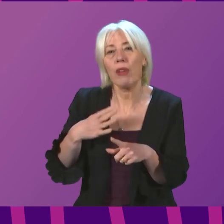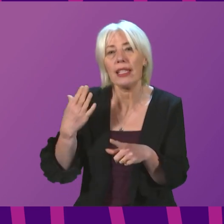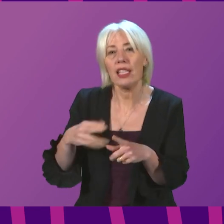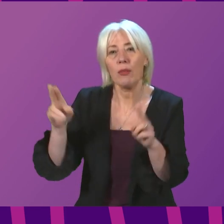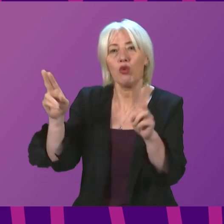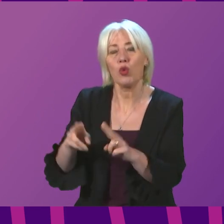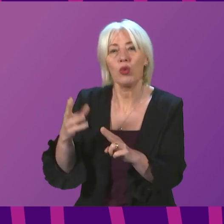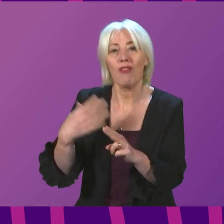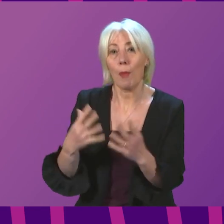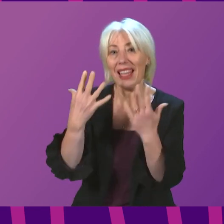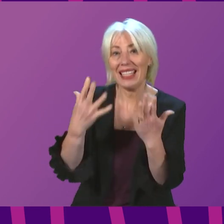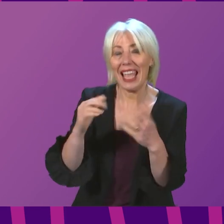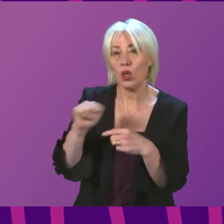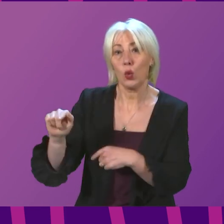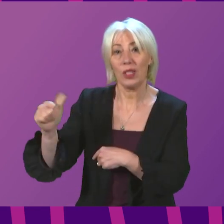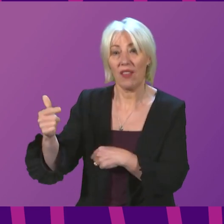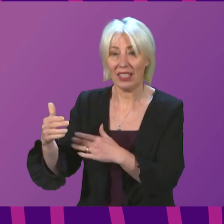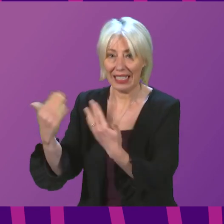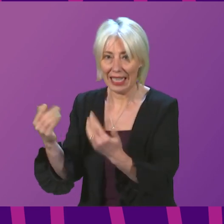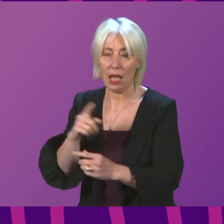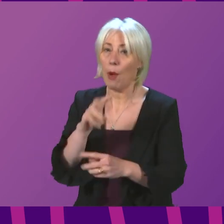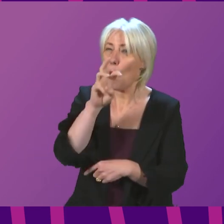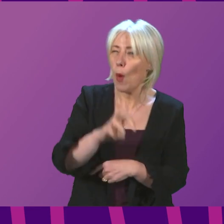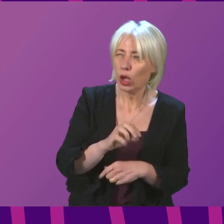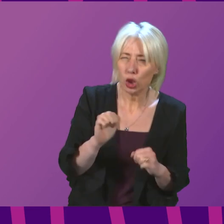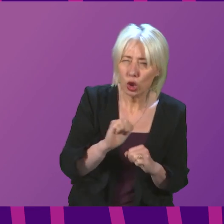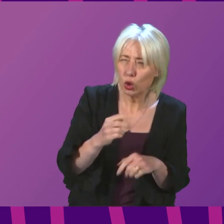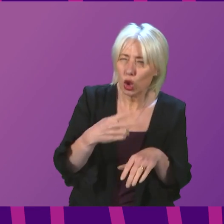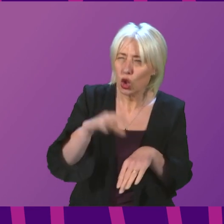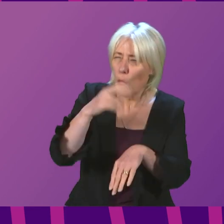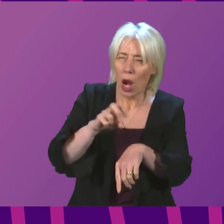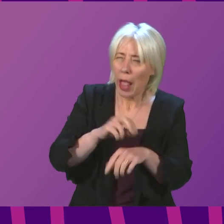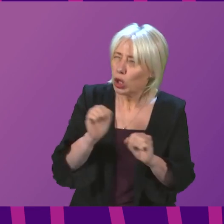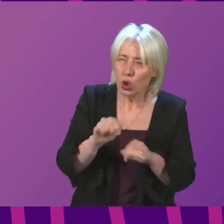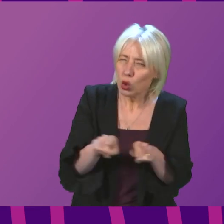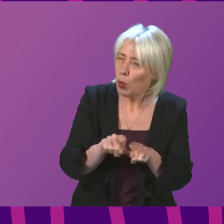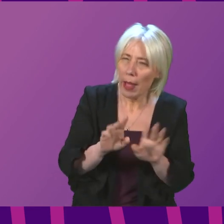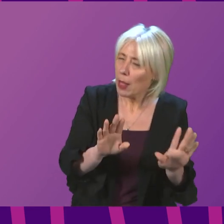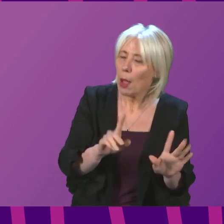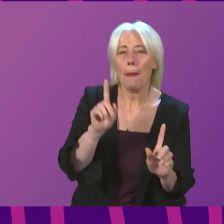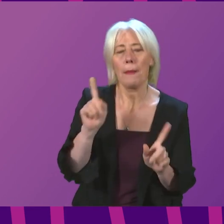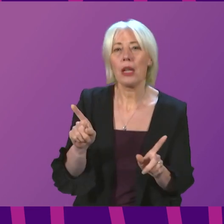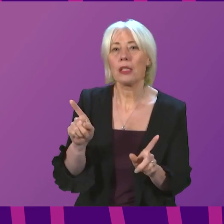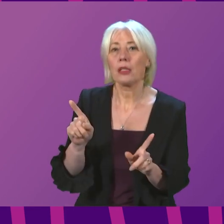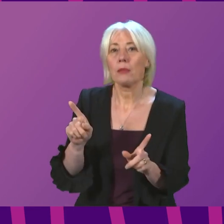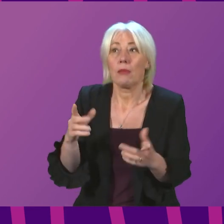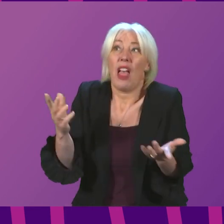has already reduced the self-isolation period for index cases. Wales has not done it. I do not believe Northern Ireland has done it yet either. That,